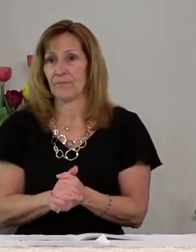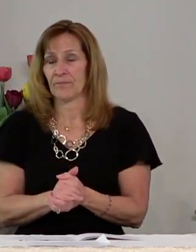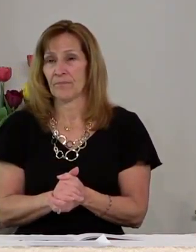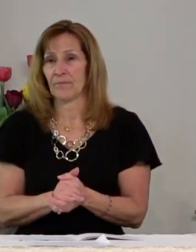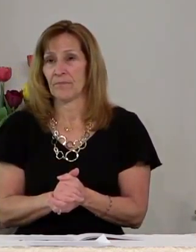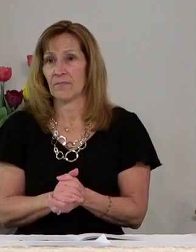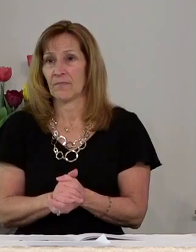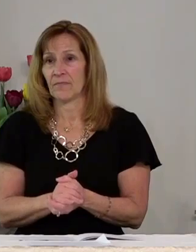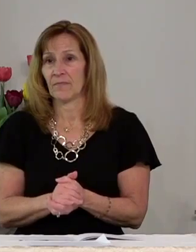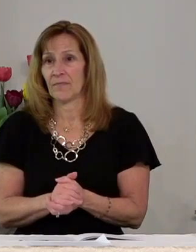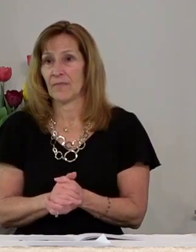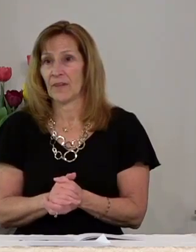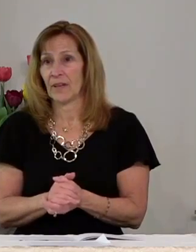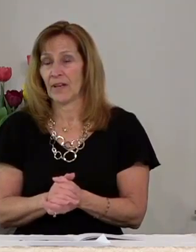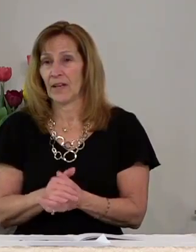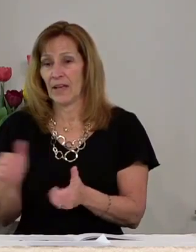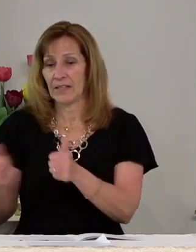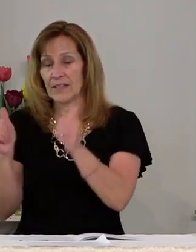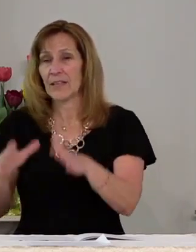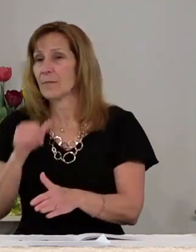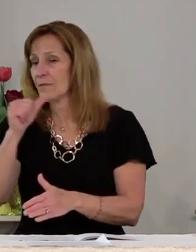and they are not believed.